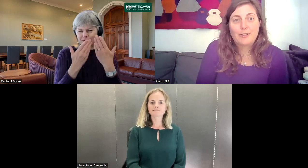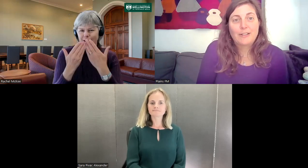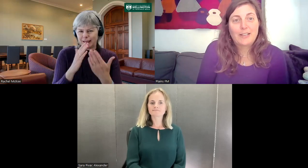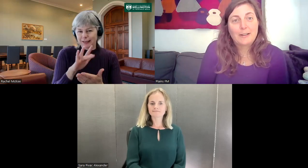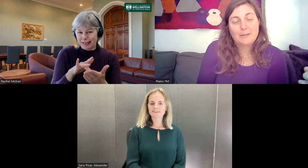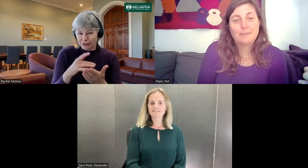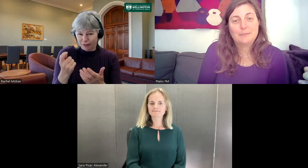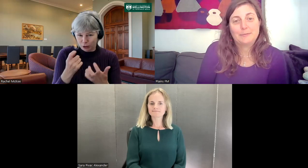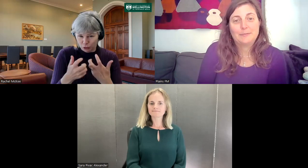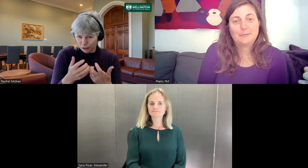University?